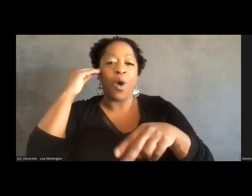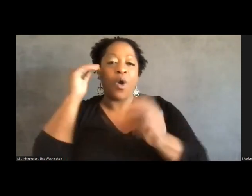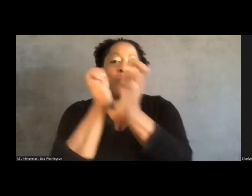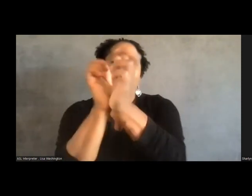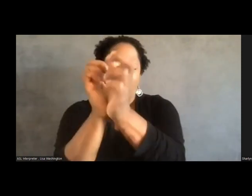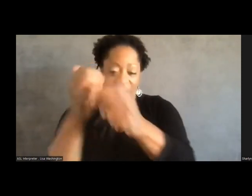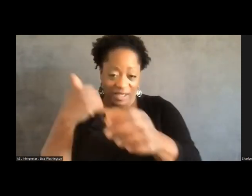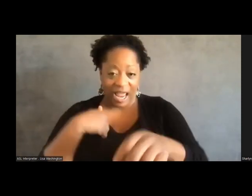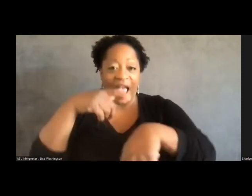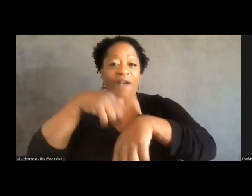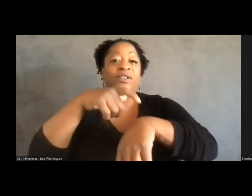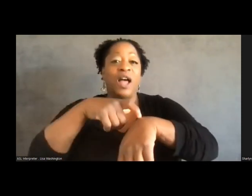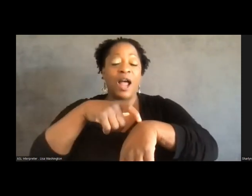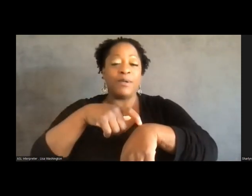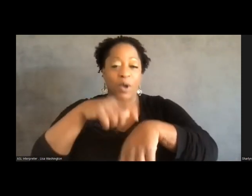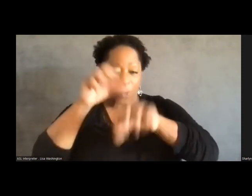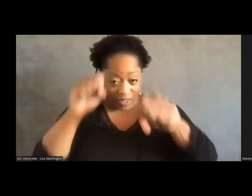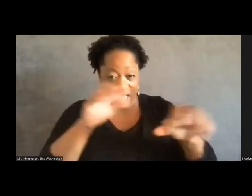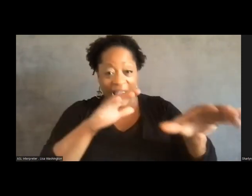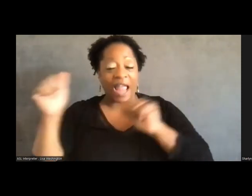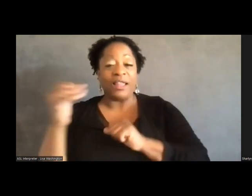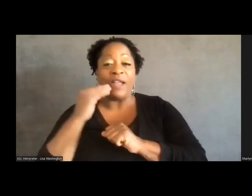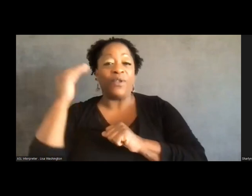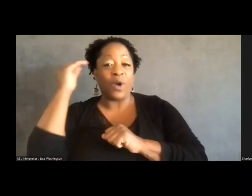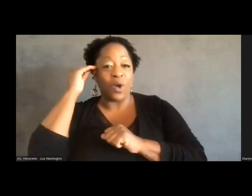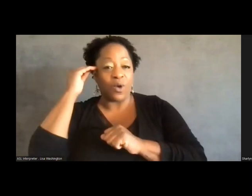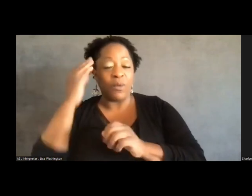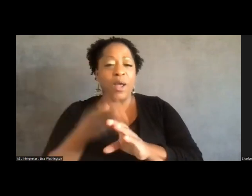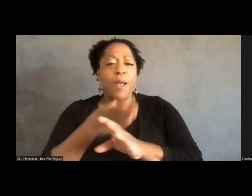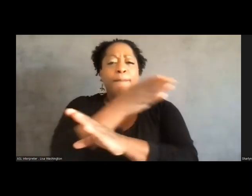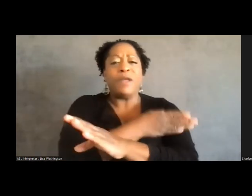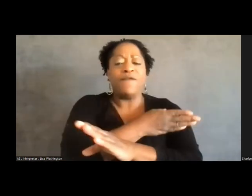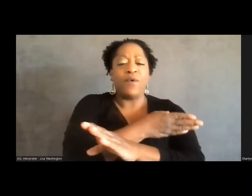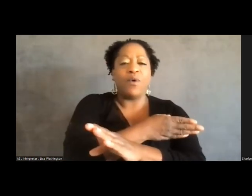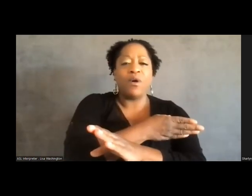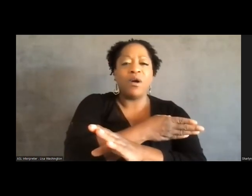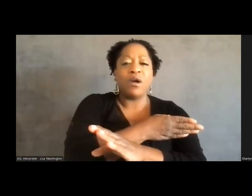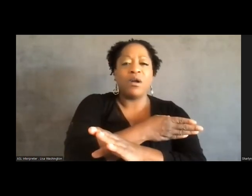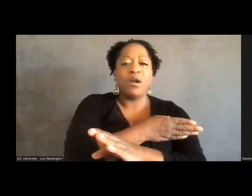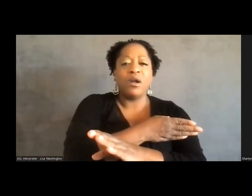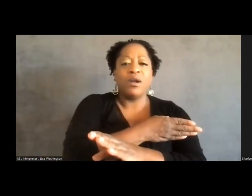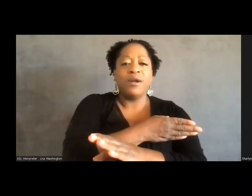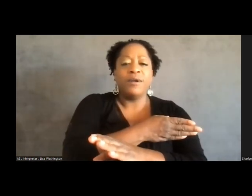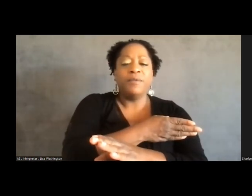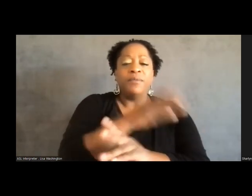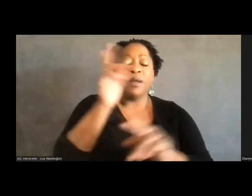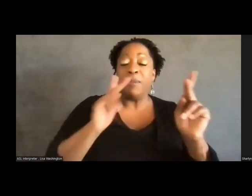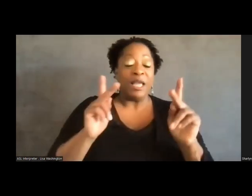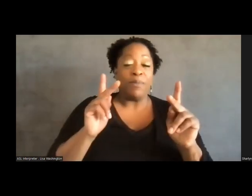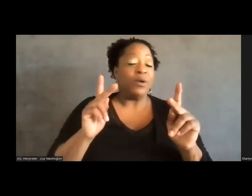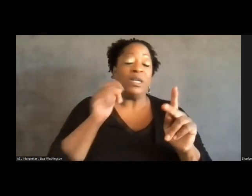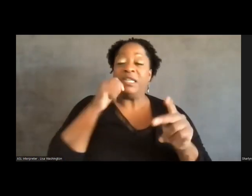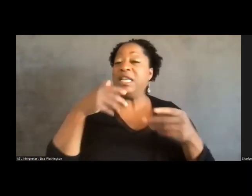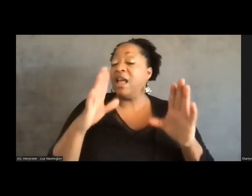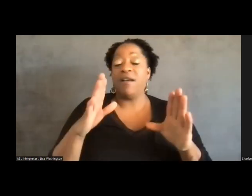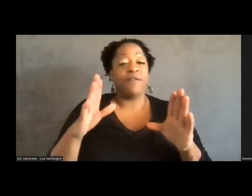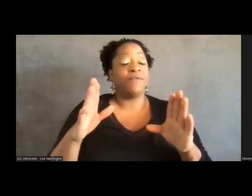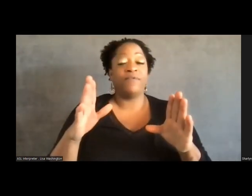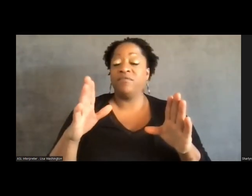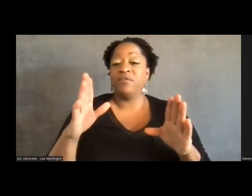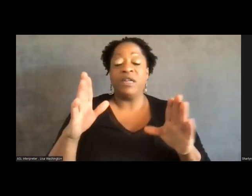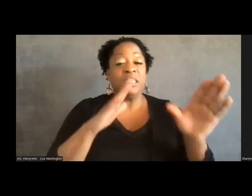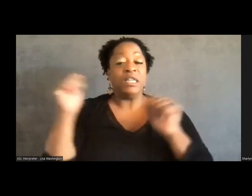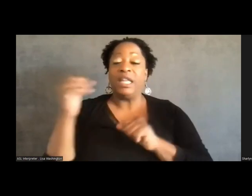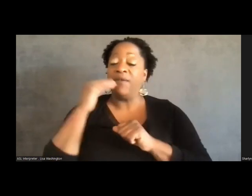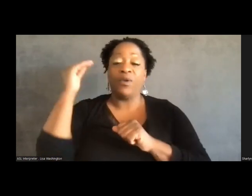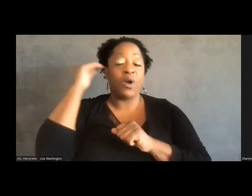of time where they can leave their home. Because before the reforms in our bill, people did not have permission to leave